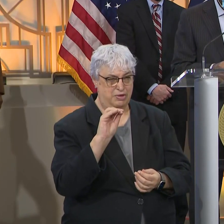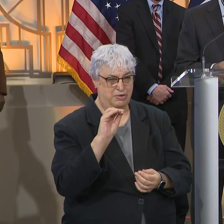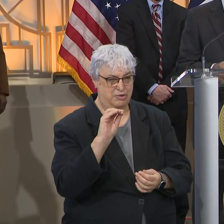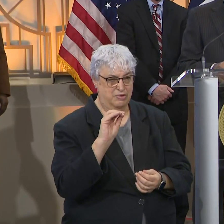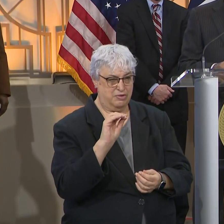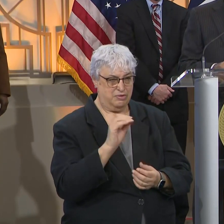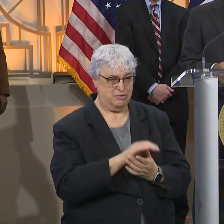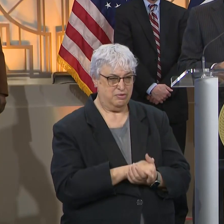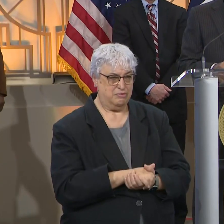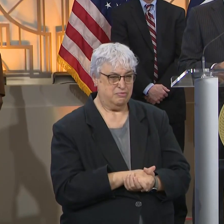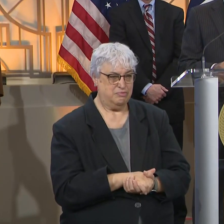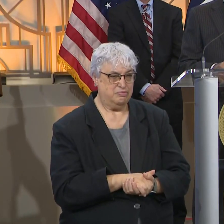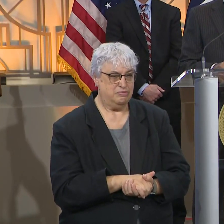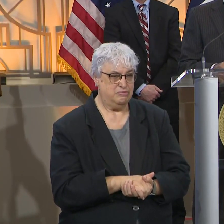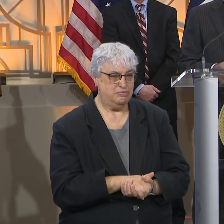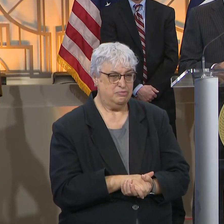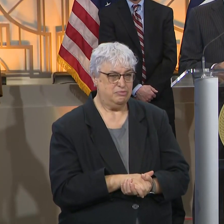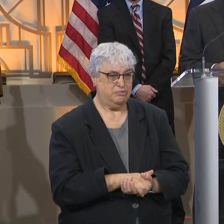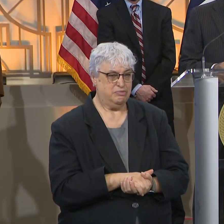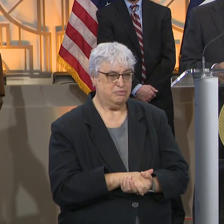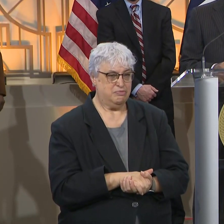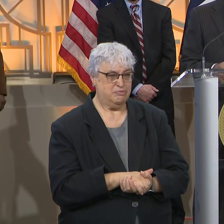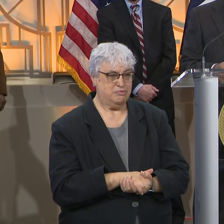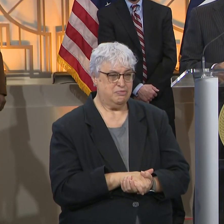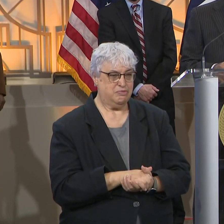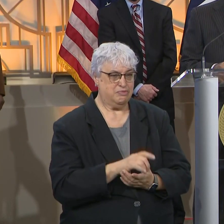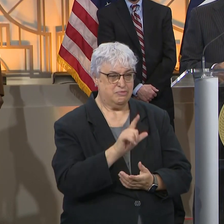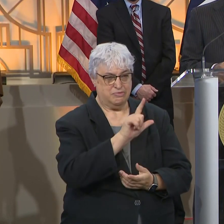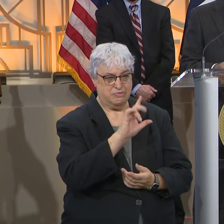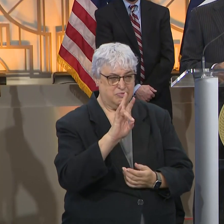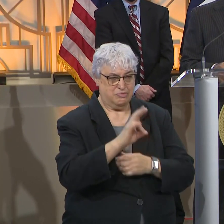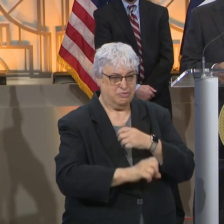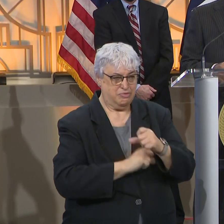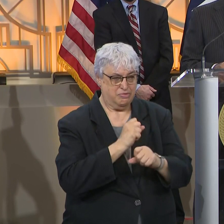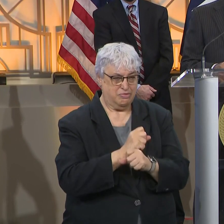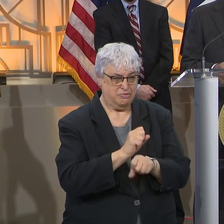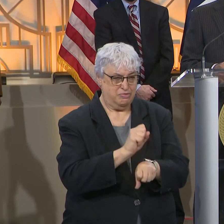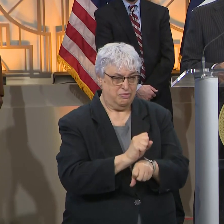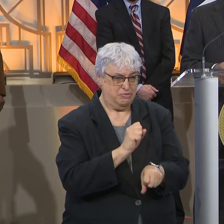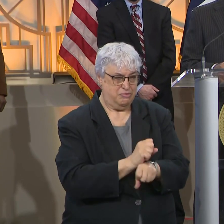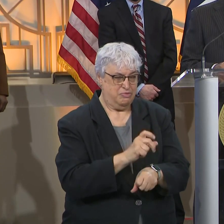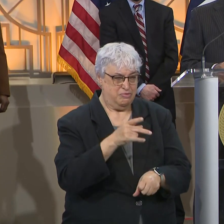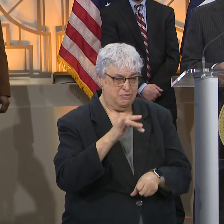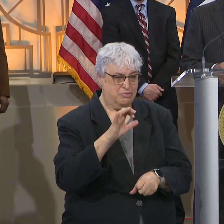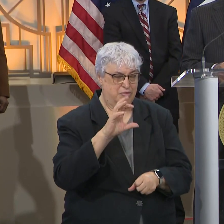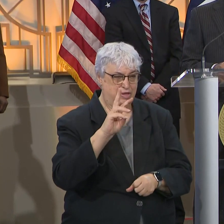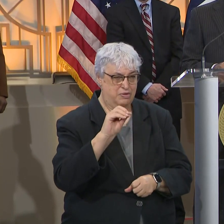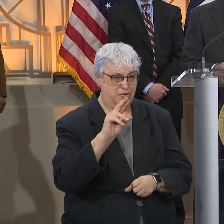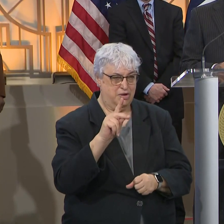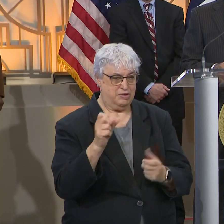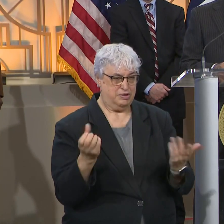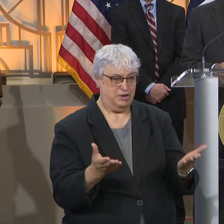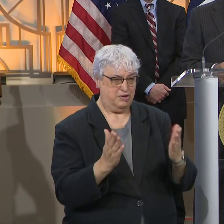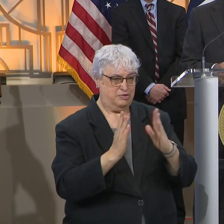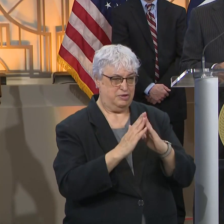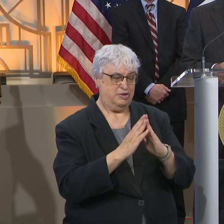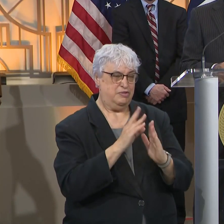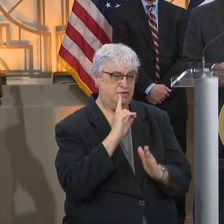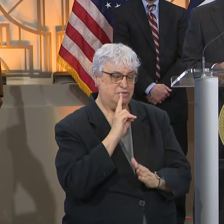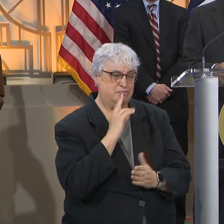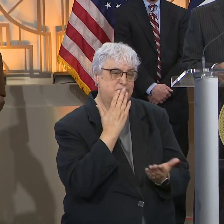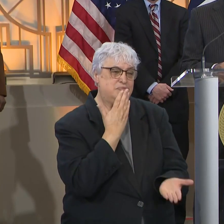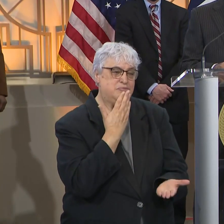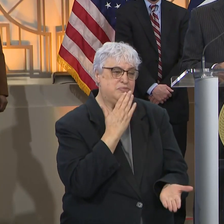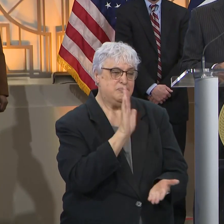your prayers. Jose Rubio, a 27-year employee of Public Works with the City of Houston. And we